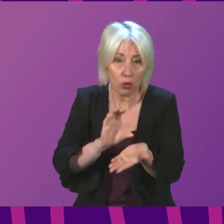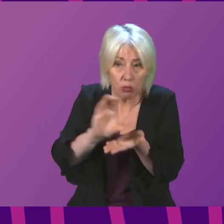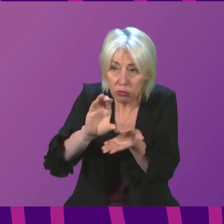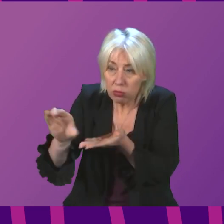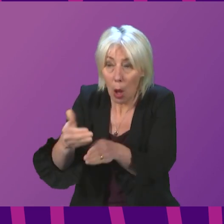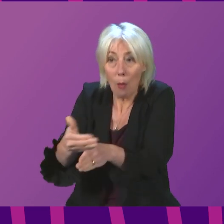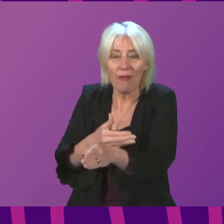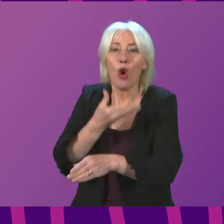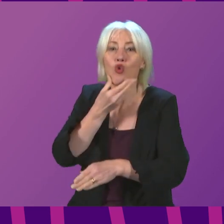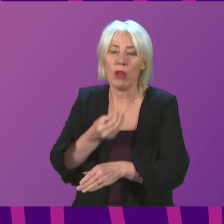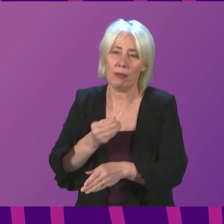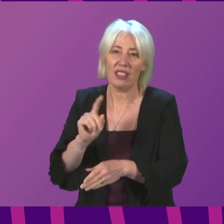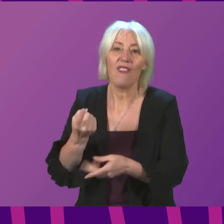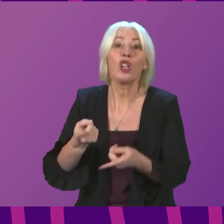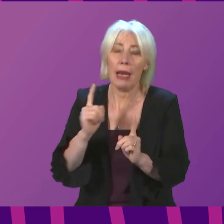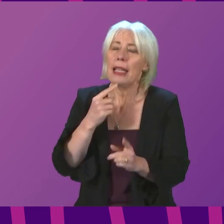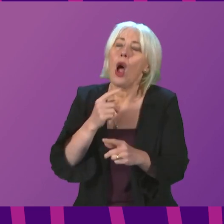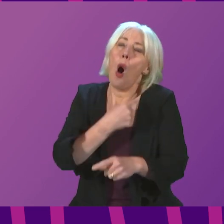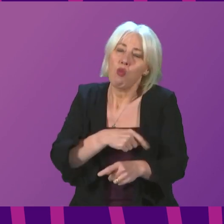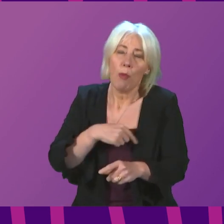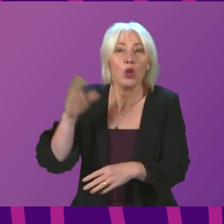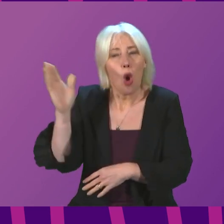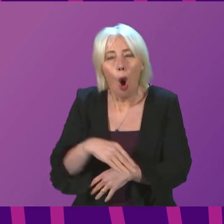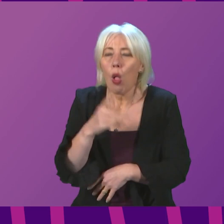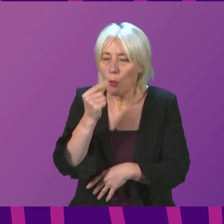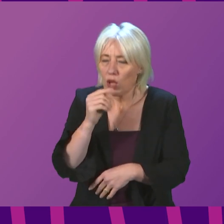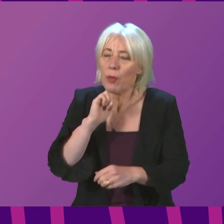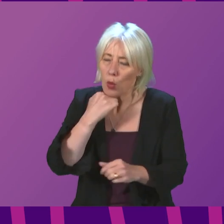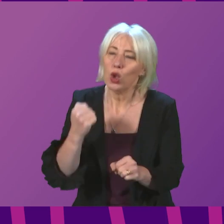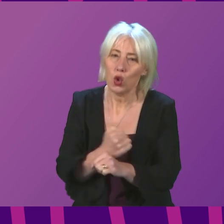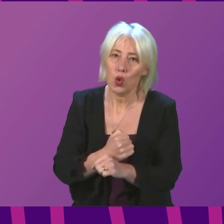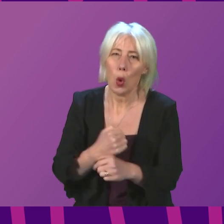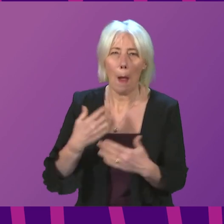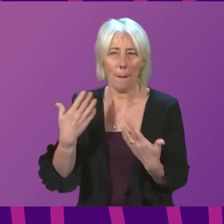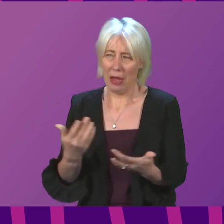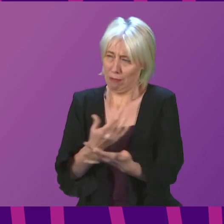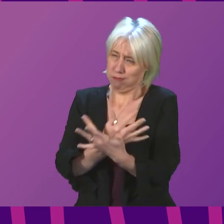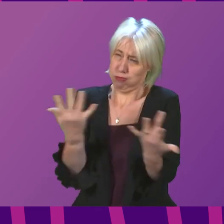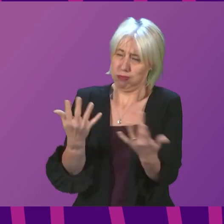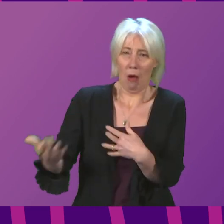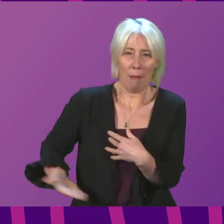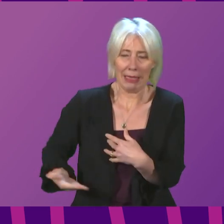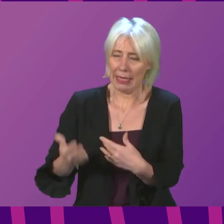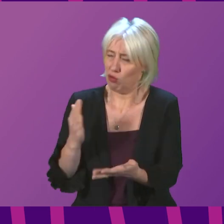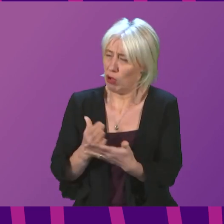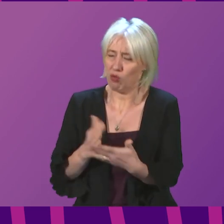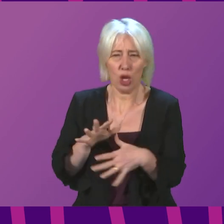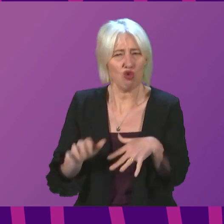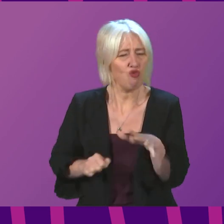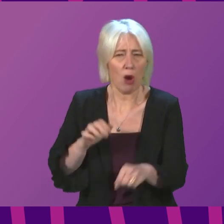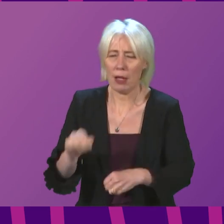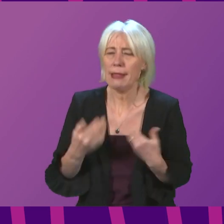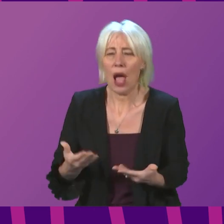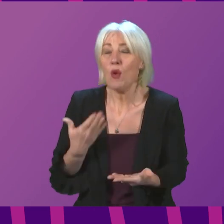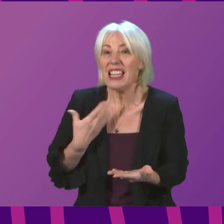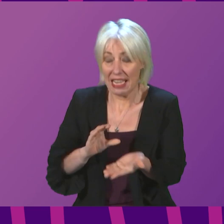and she promised to do everything possible to deliver that. Given that so many businesses are in dire straits and in need of financial